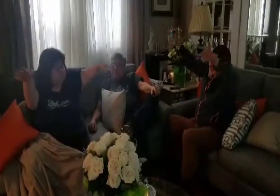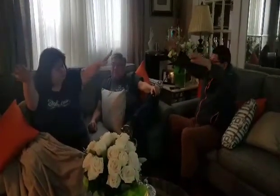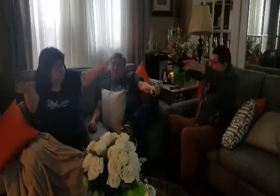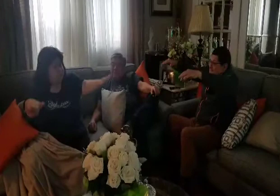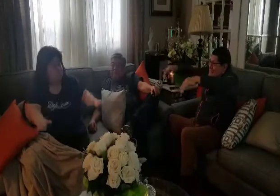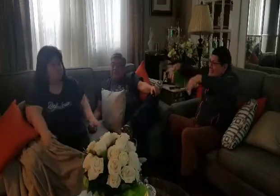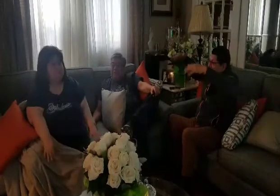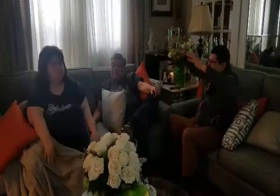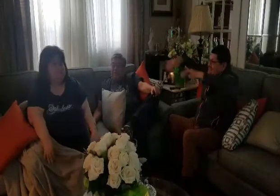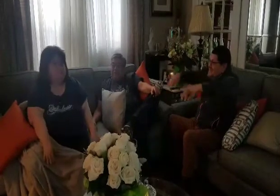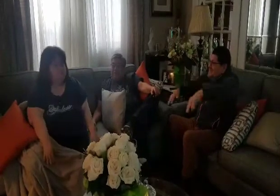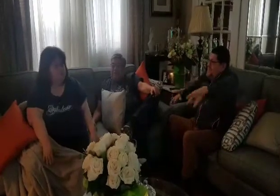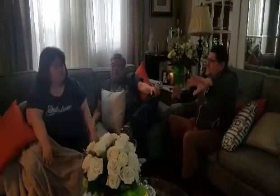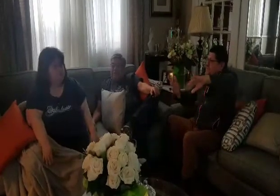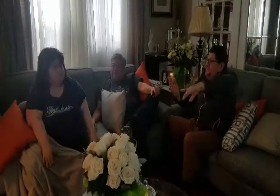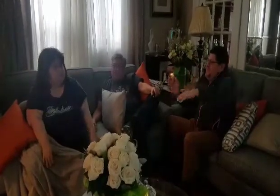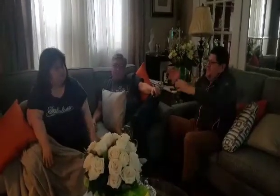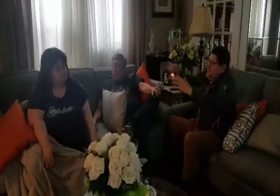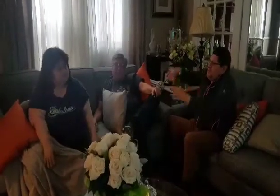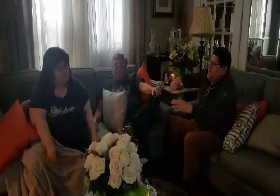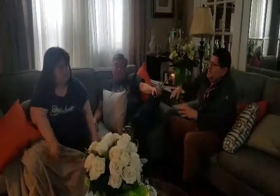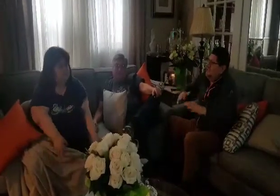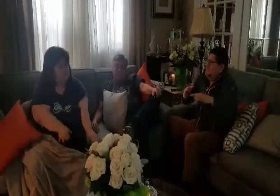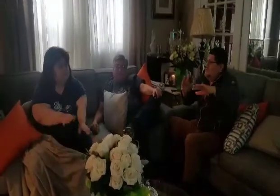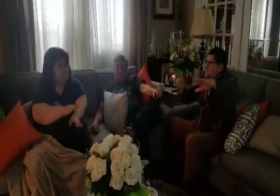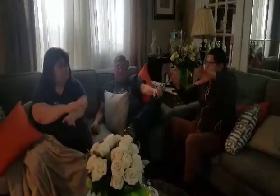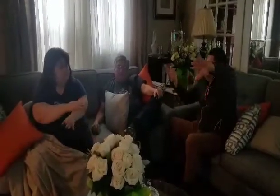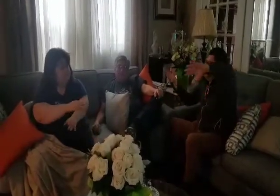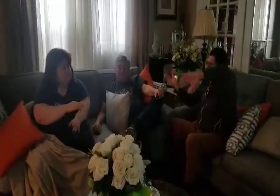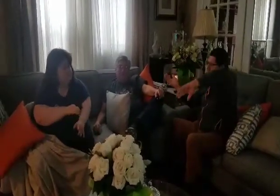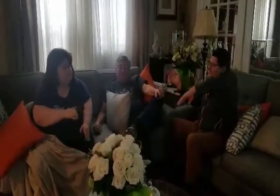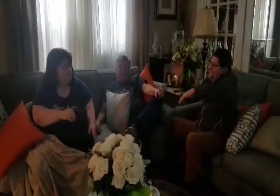what a wonderful world.